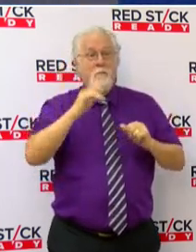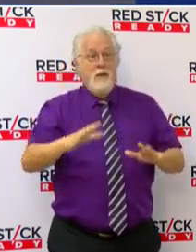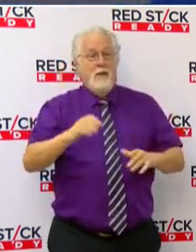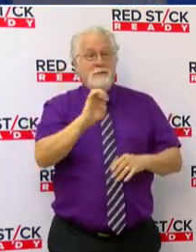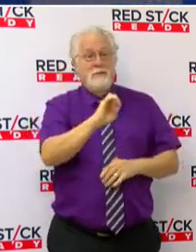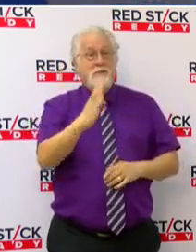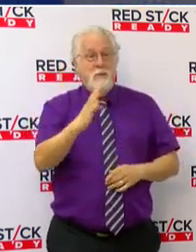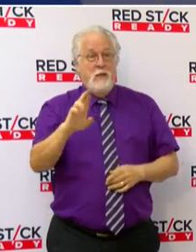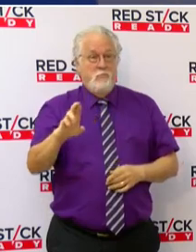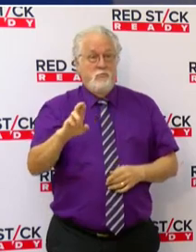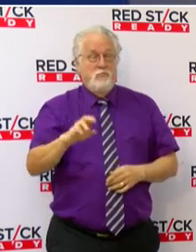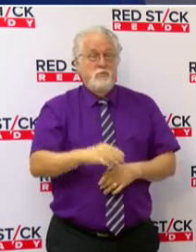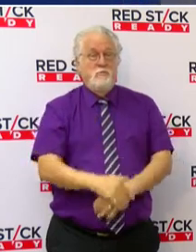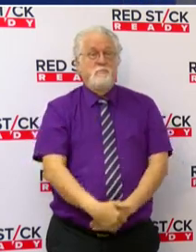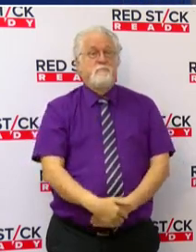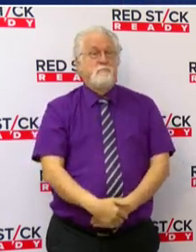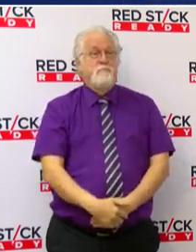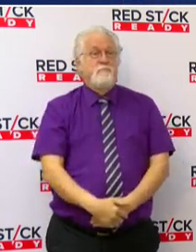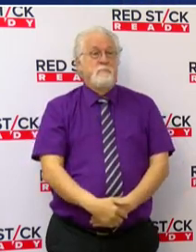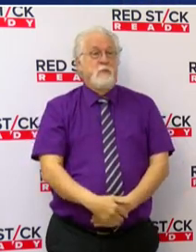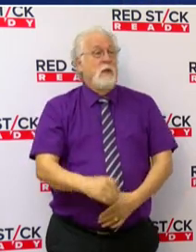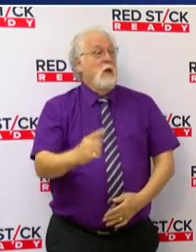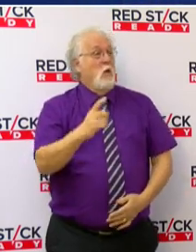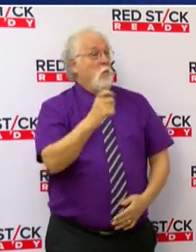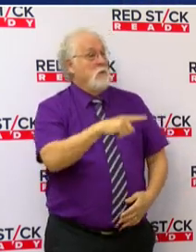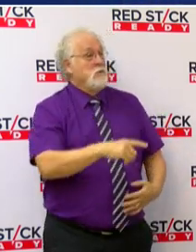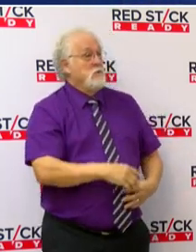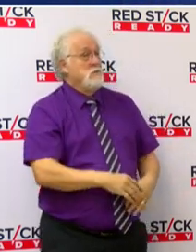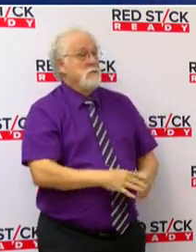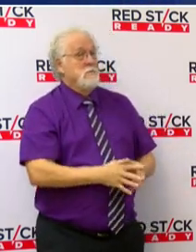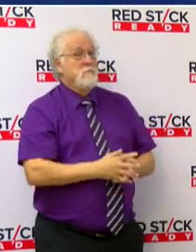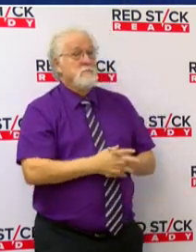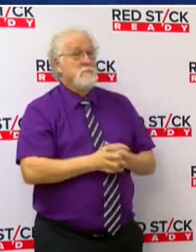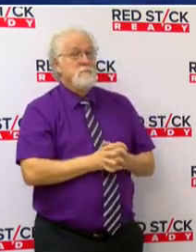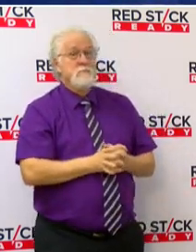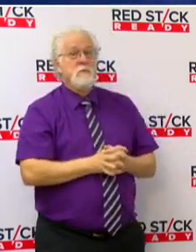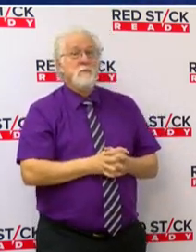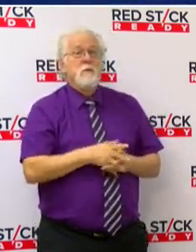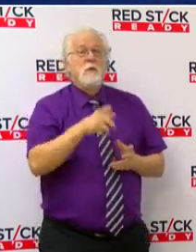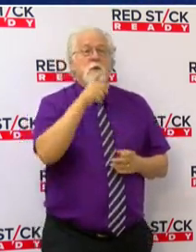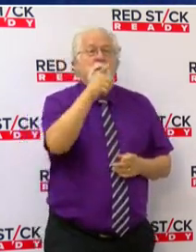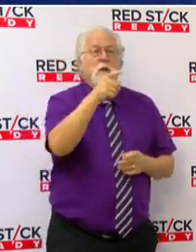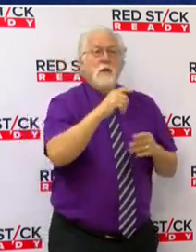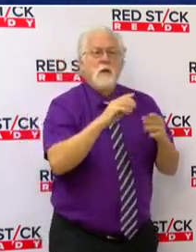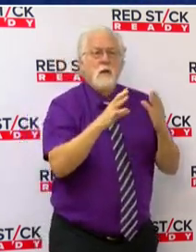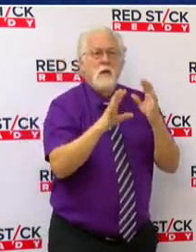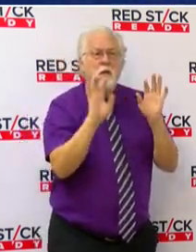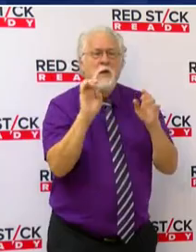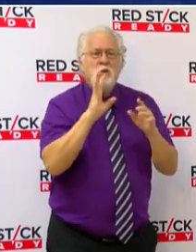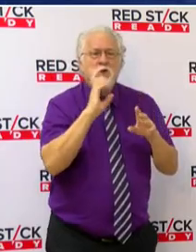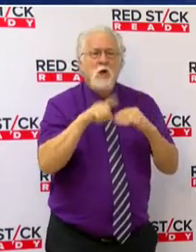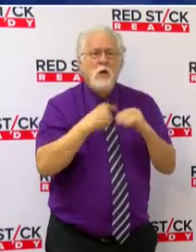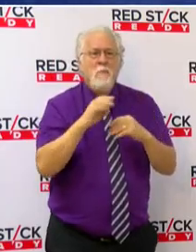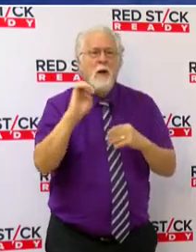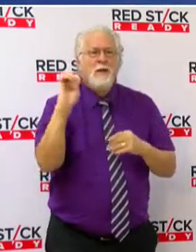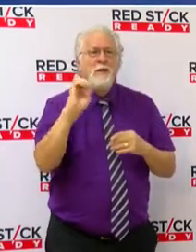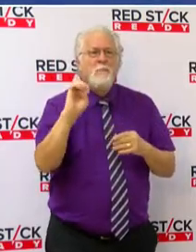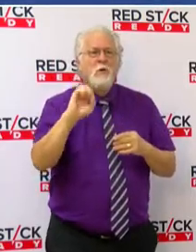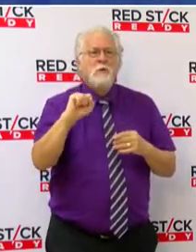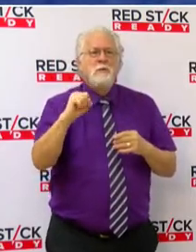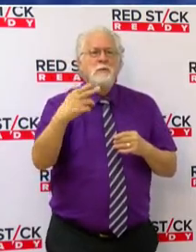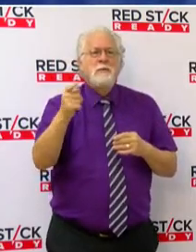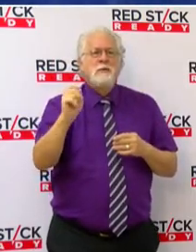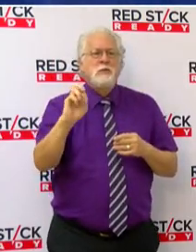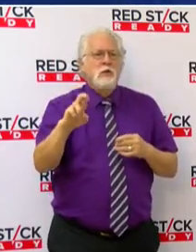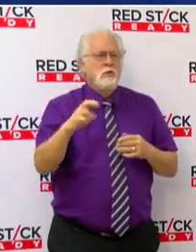East Baton Rouge Parish. Any questions? Can you talk a little bit more about the emergency services that you guys have in